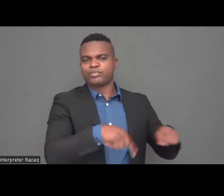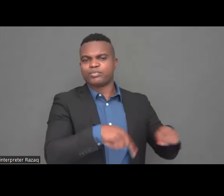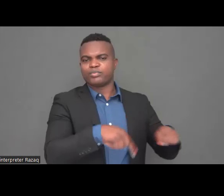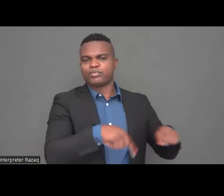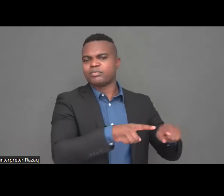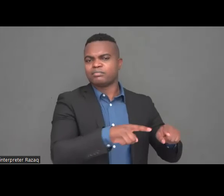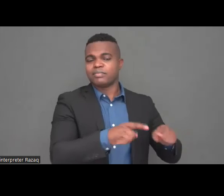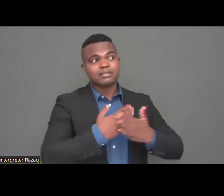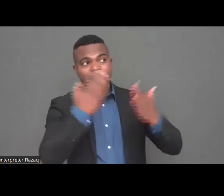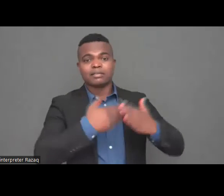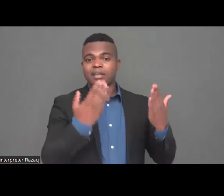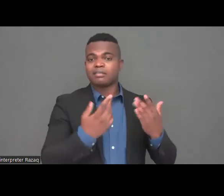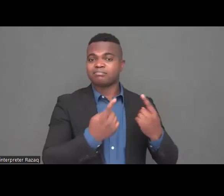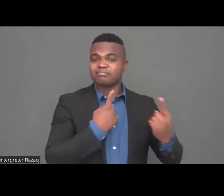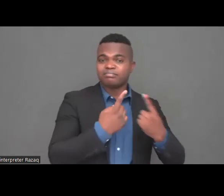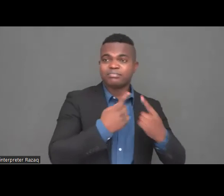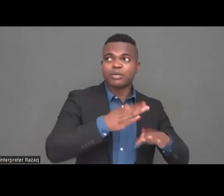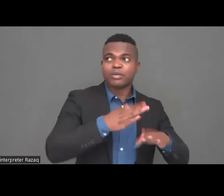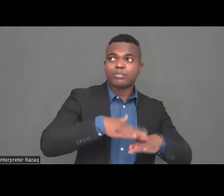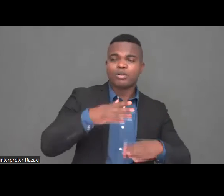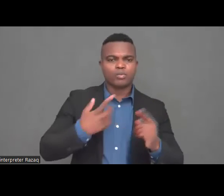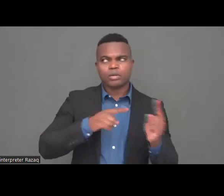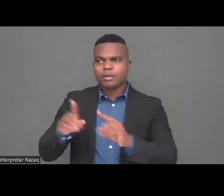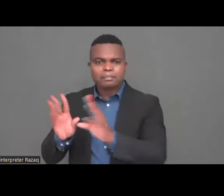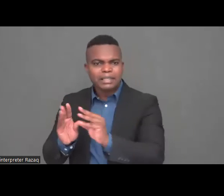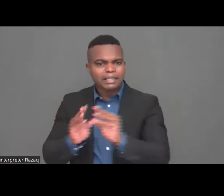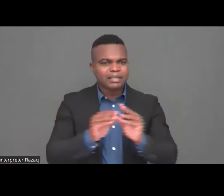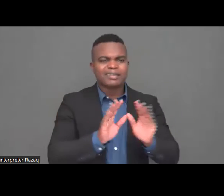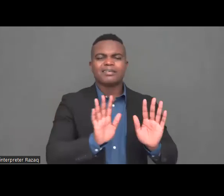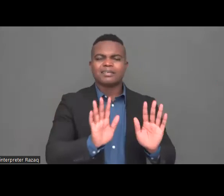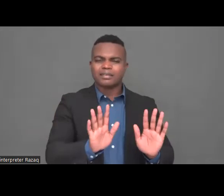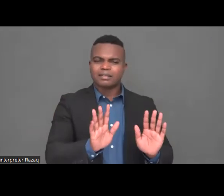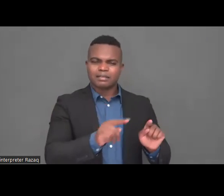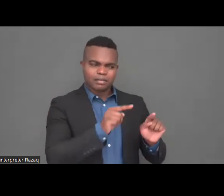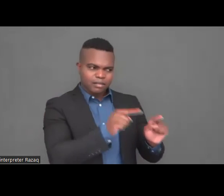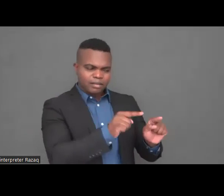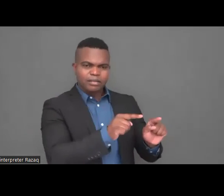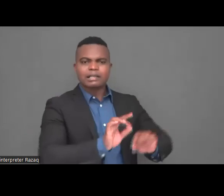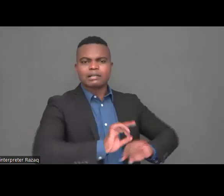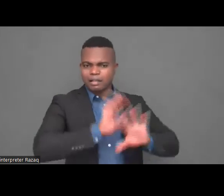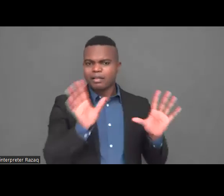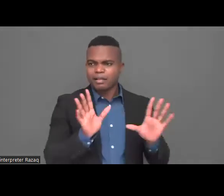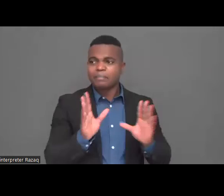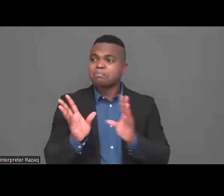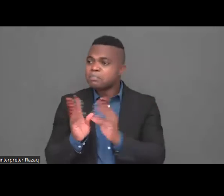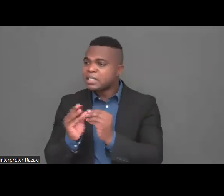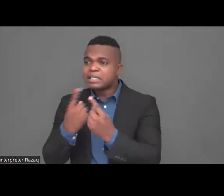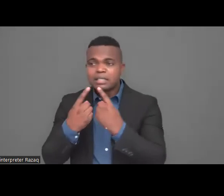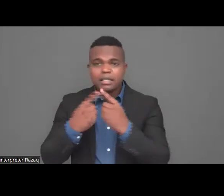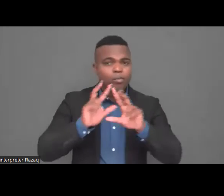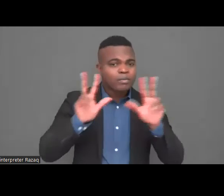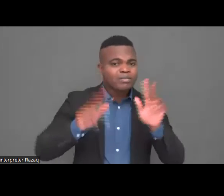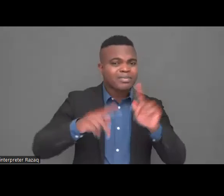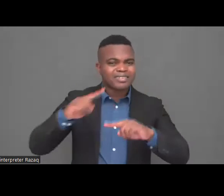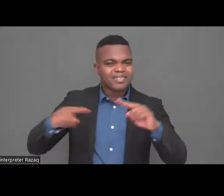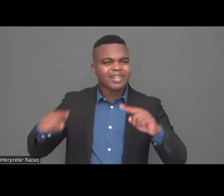on behalf of ESPD we urge the networks the commission and the authorities to